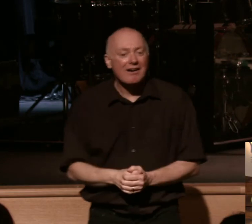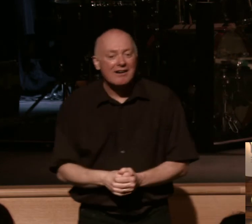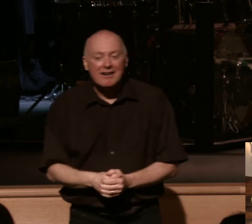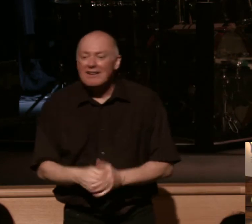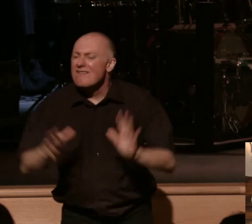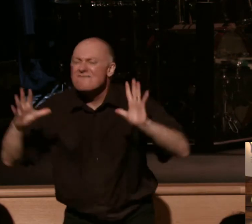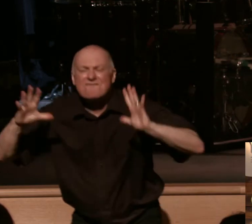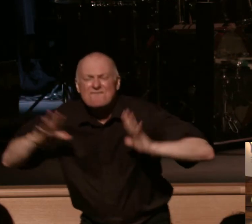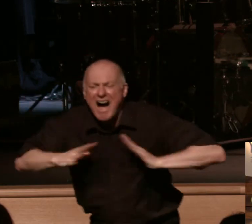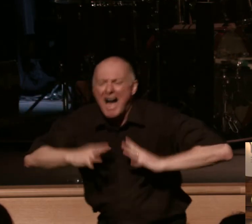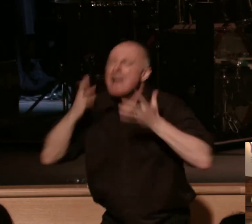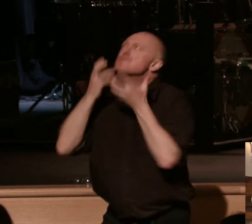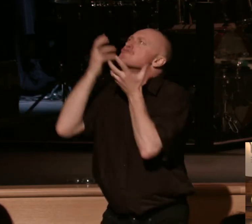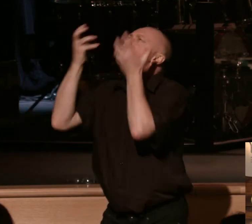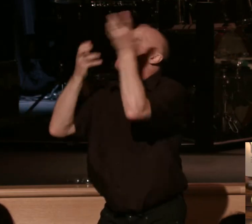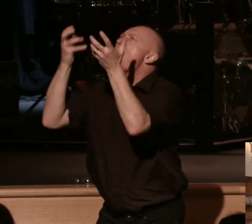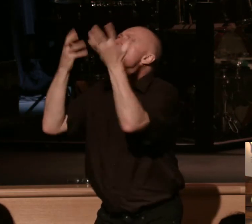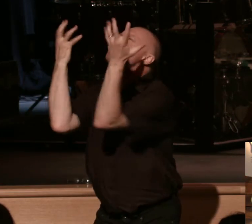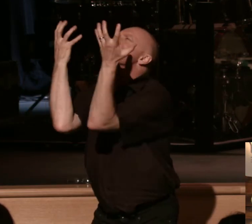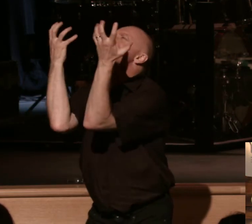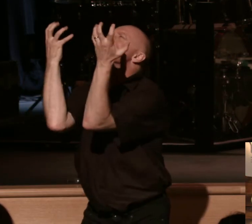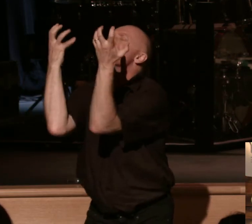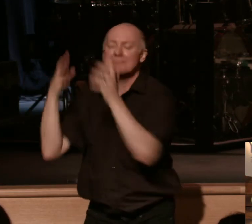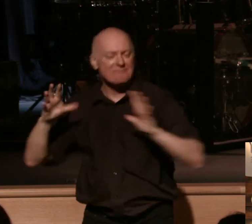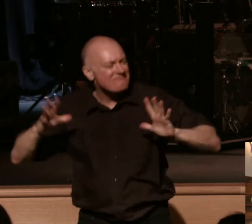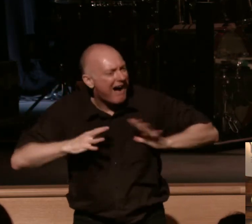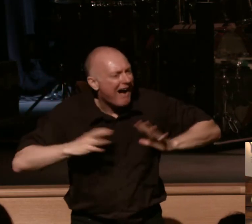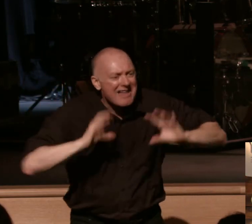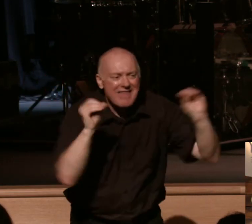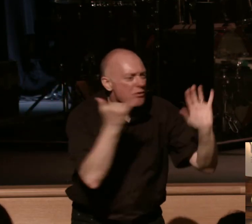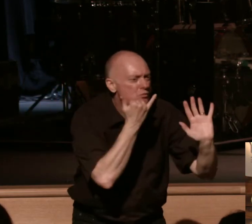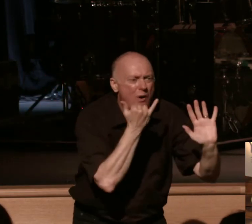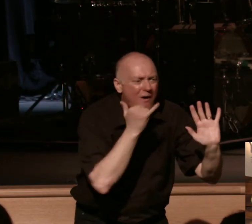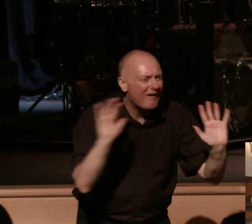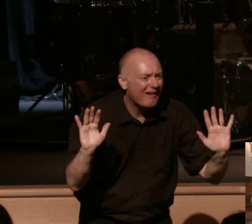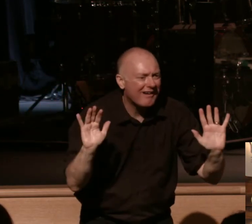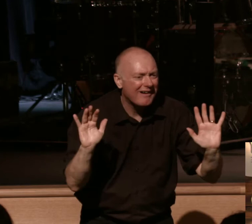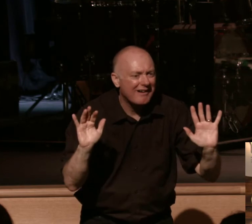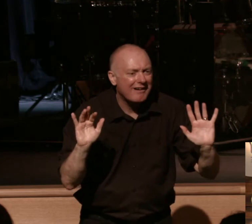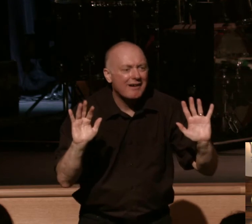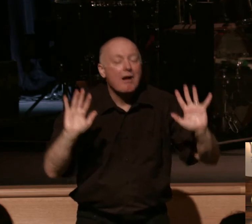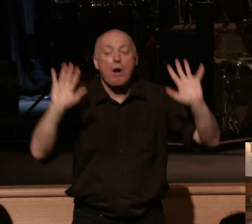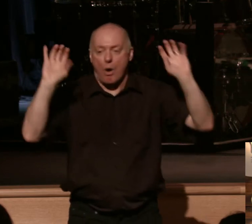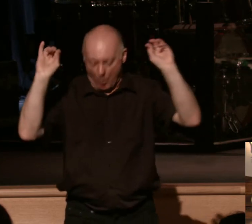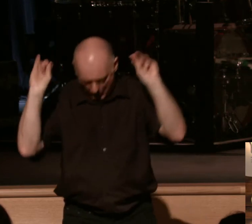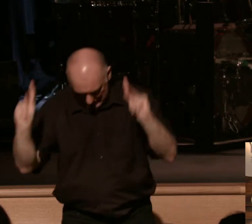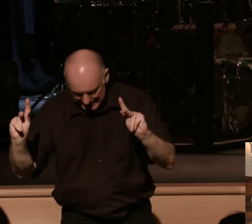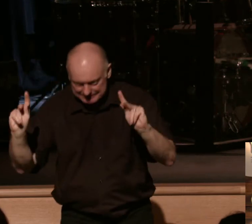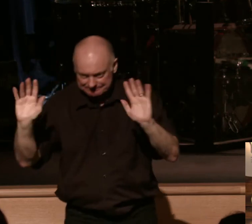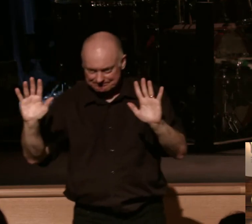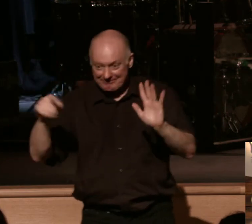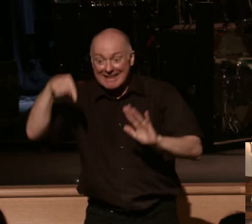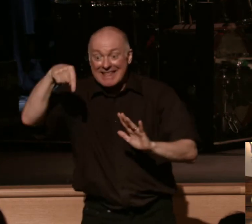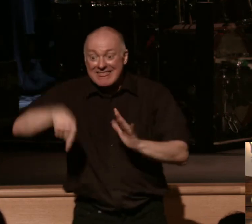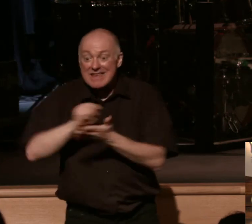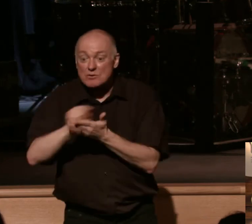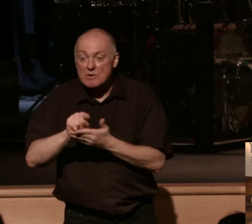groan in this time we groan for this it's right to groan so let's get practical so this week when you feel body pains